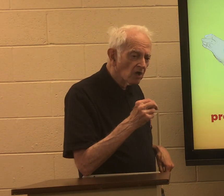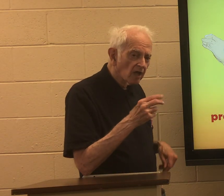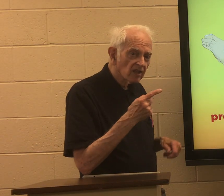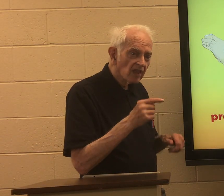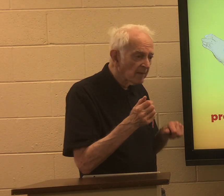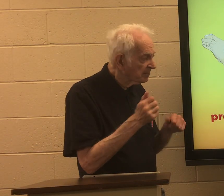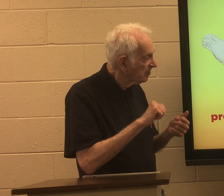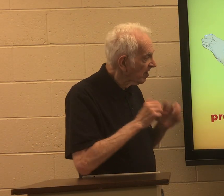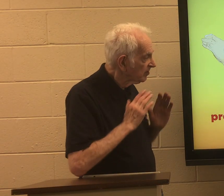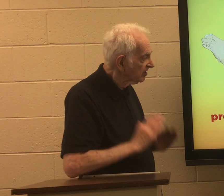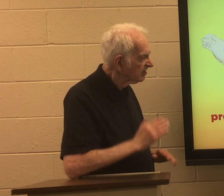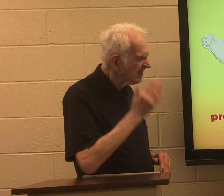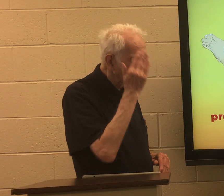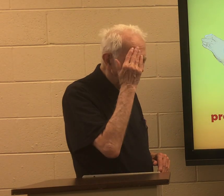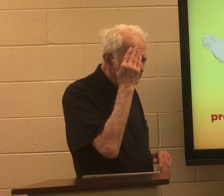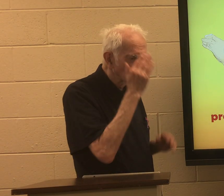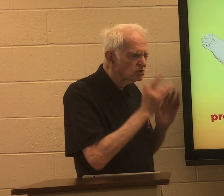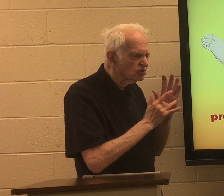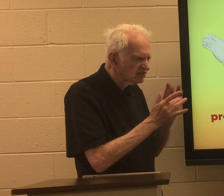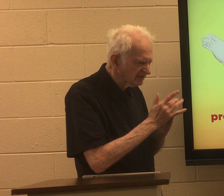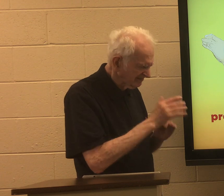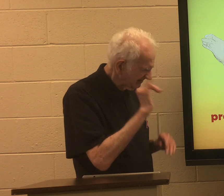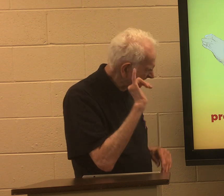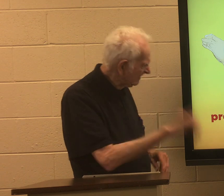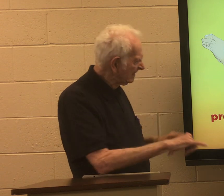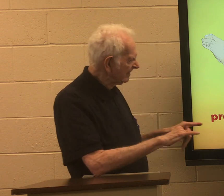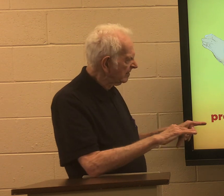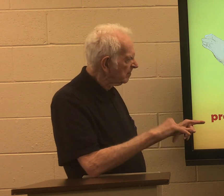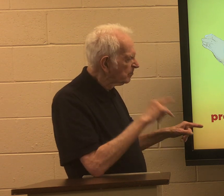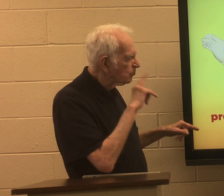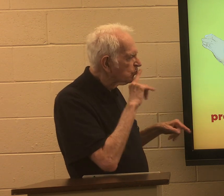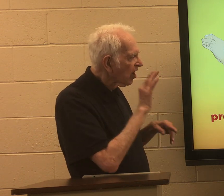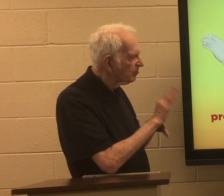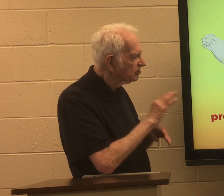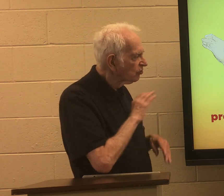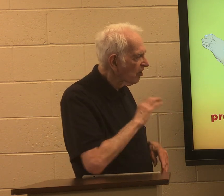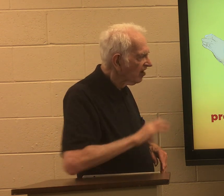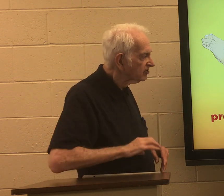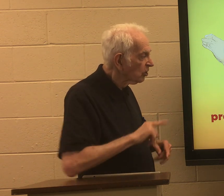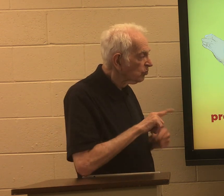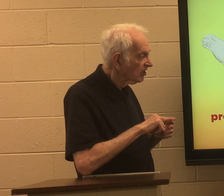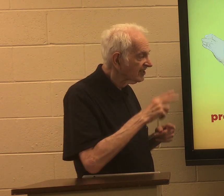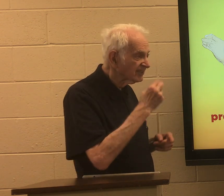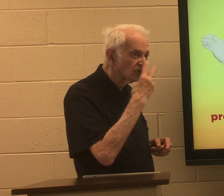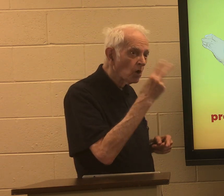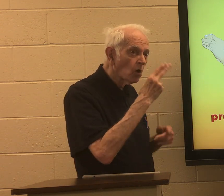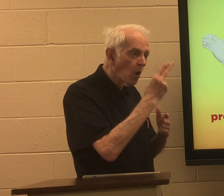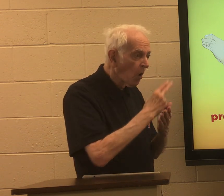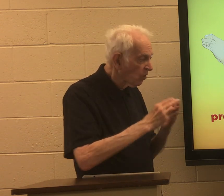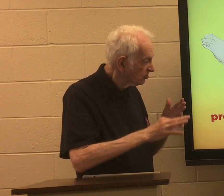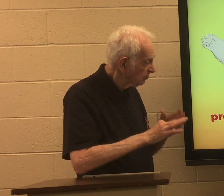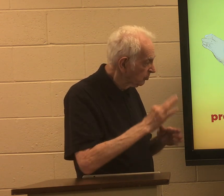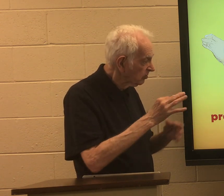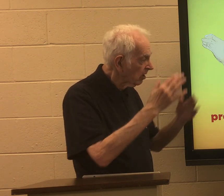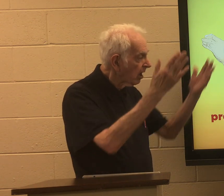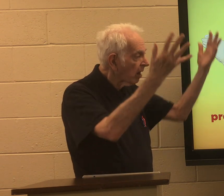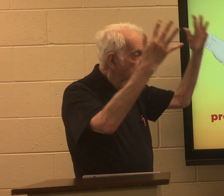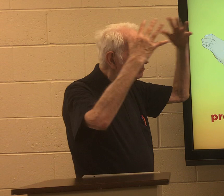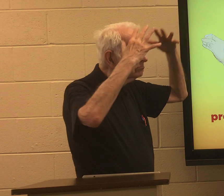John the Baptist knew Jesus was the promised Christ when he saw the Holy Spirit come